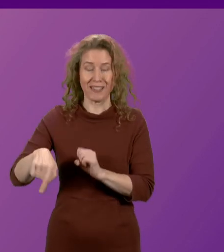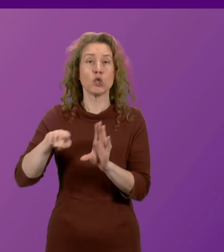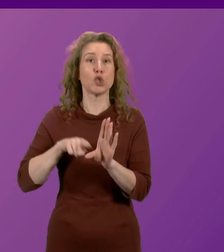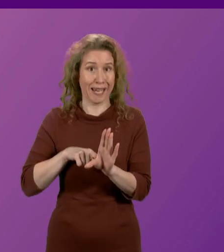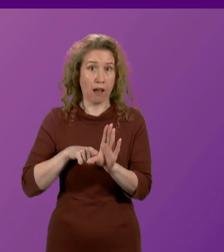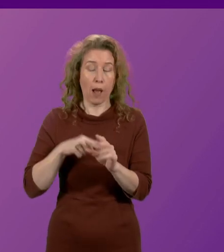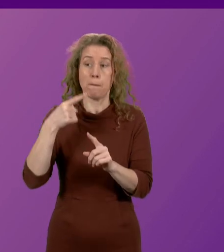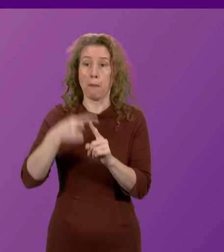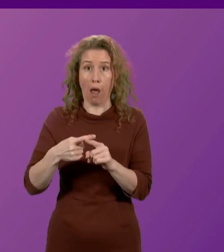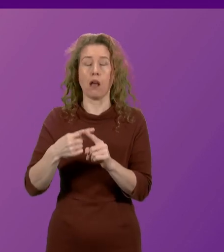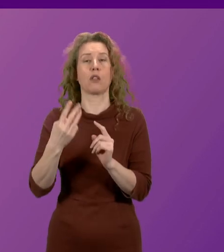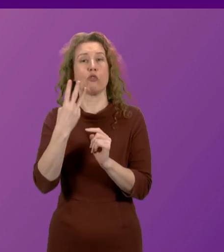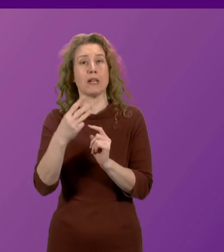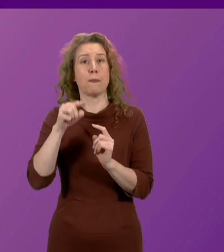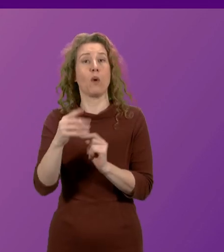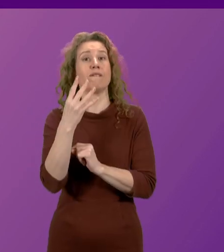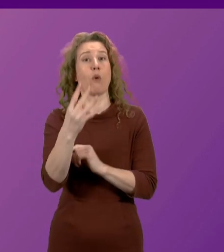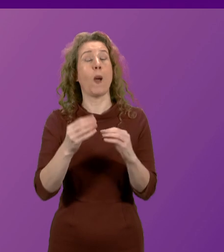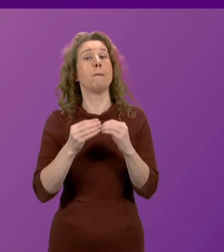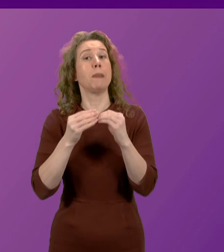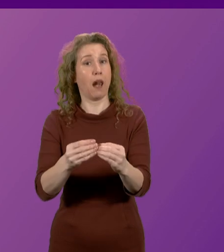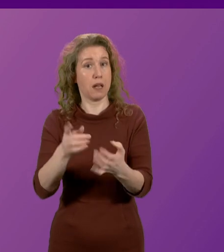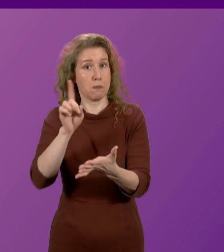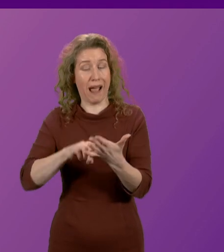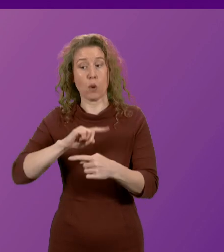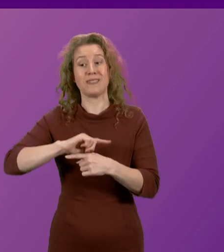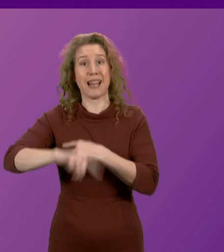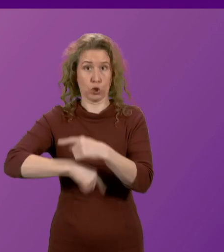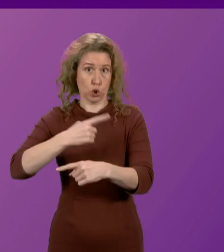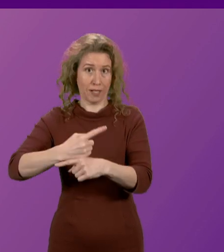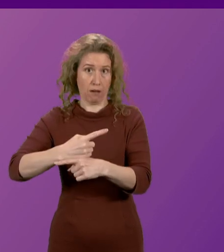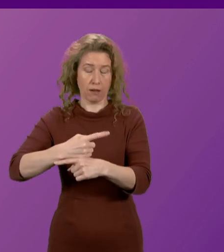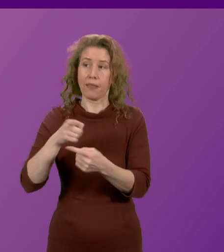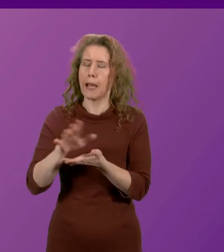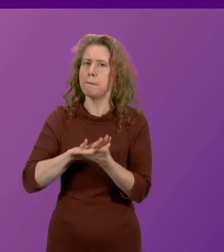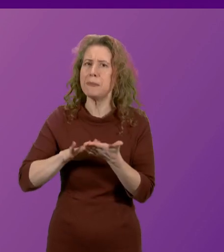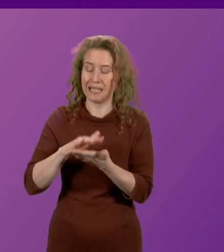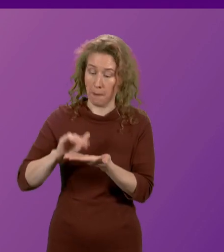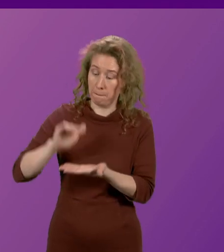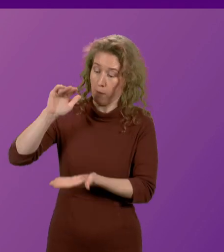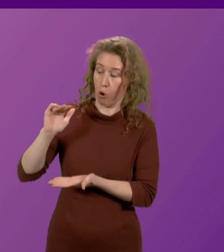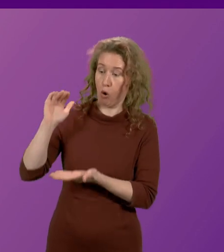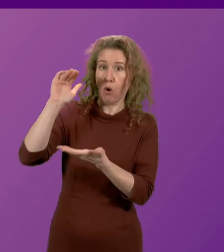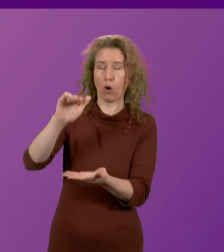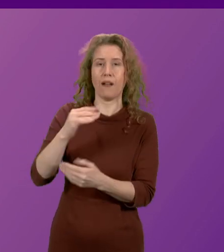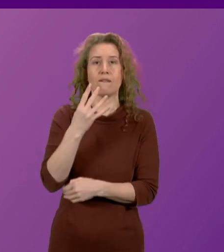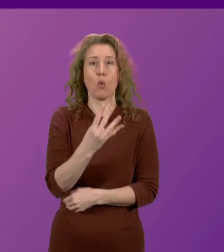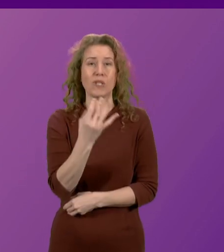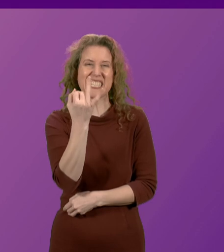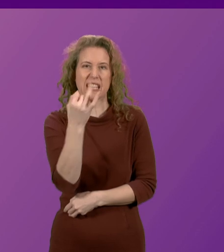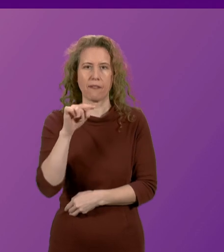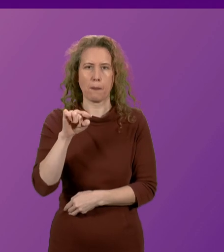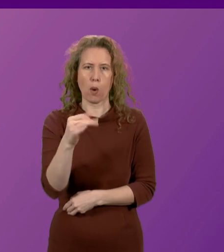and a further £3.4 billion next year. That means the block grant will be £47